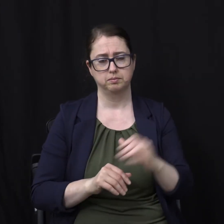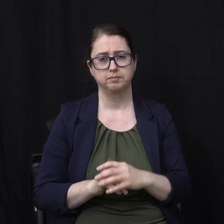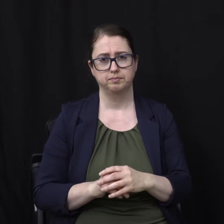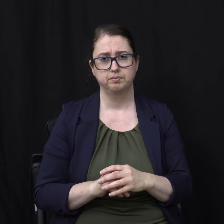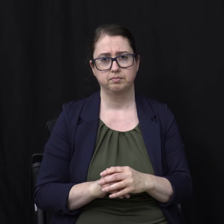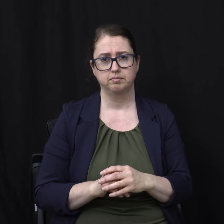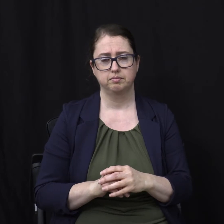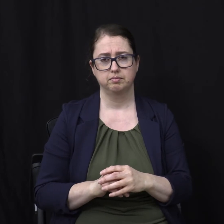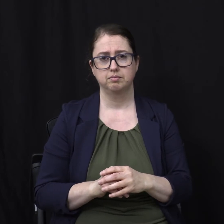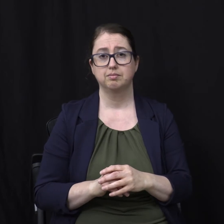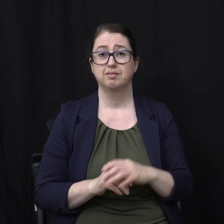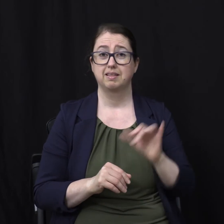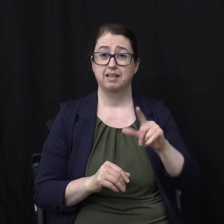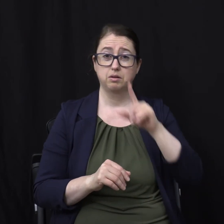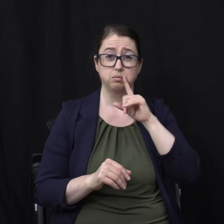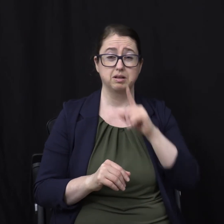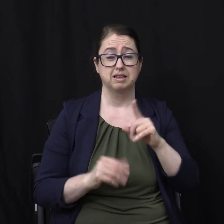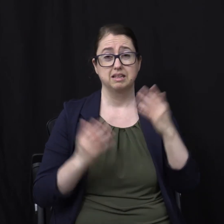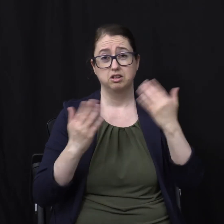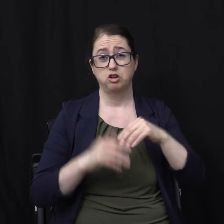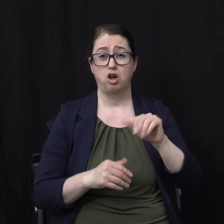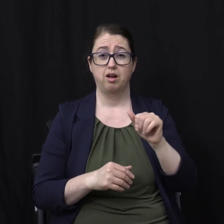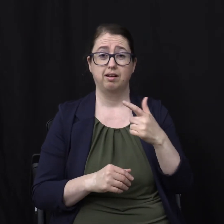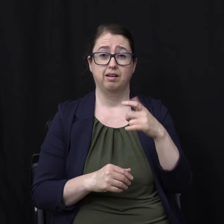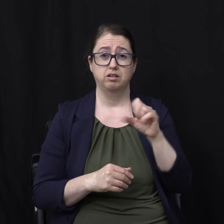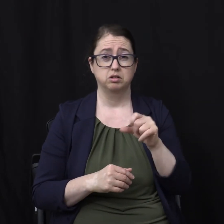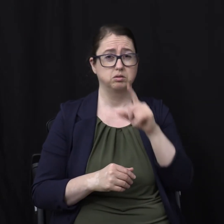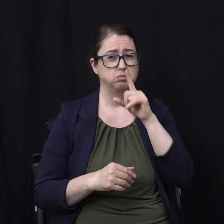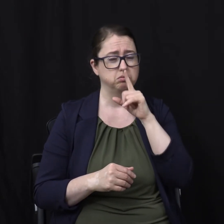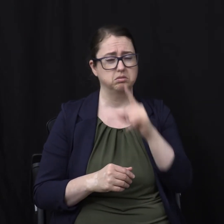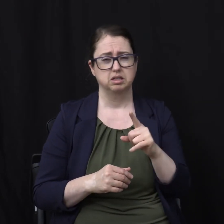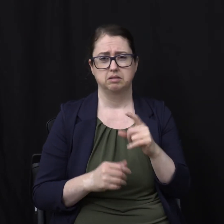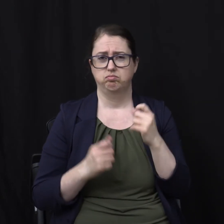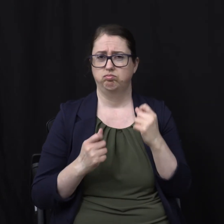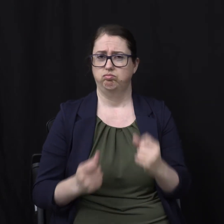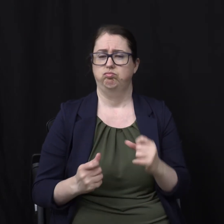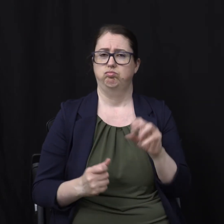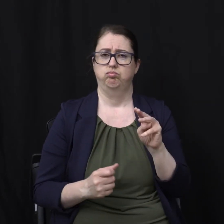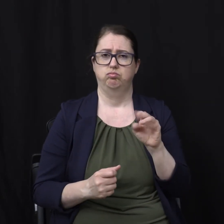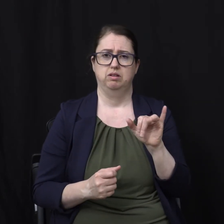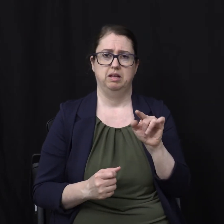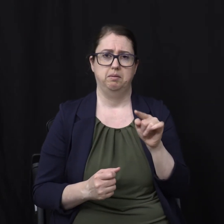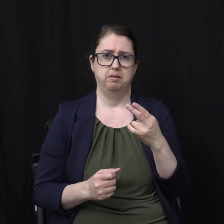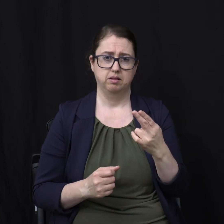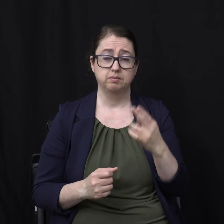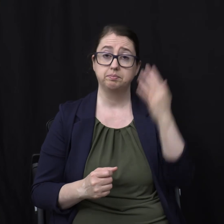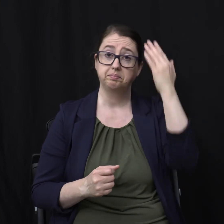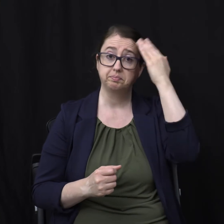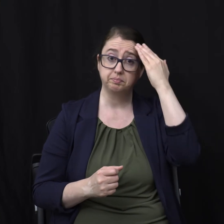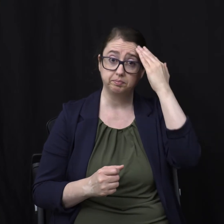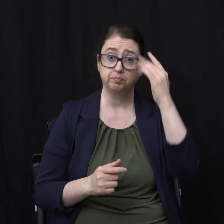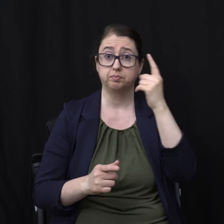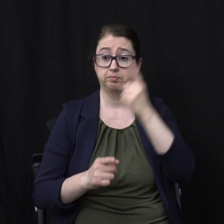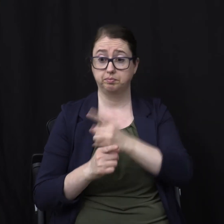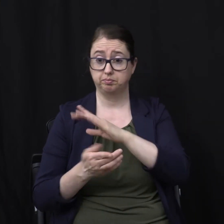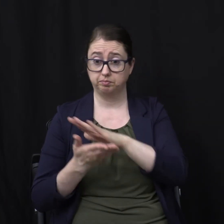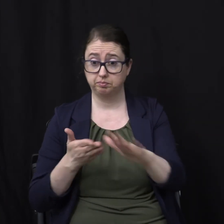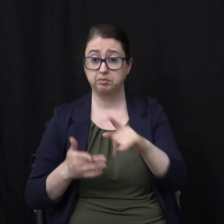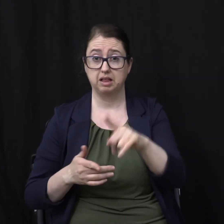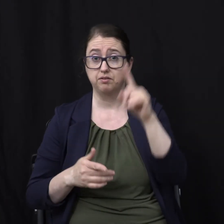But that dark ages myth Is very very potent So we've got to take it Step by step here Now we know When the righteous Receive immortality Right